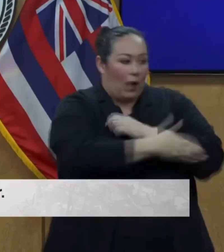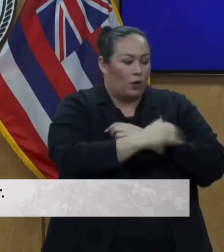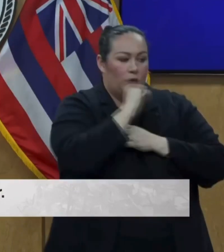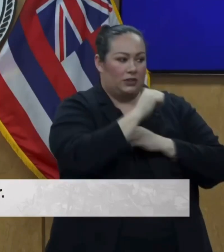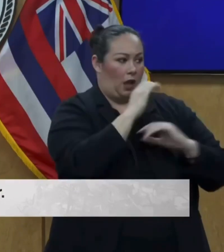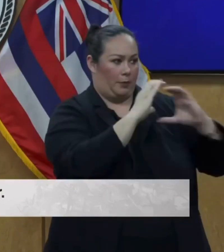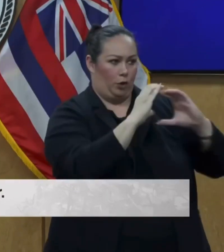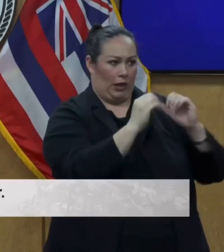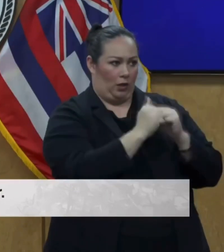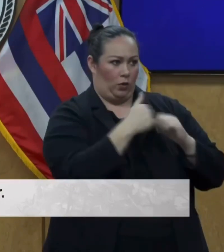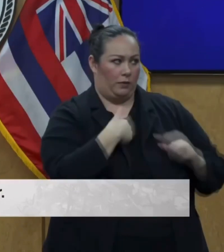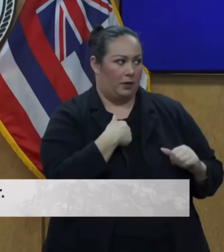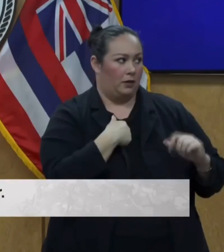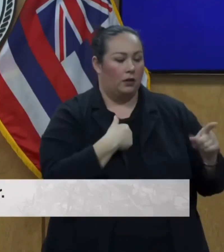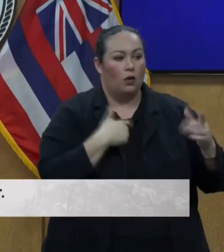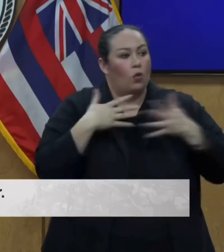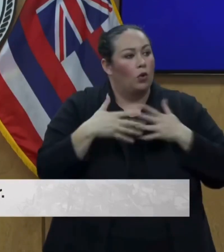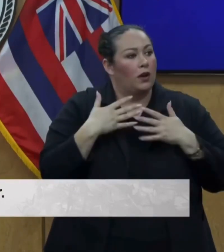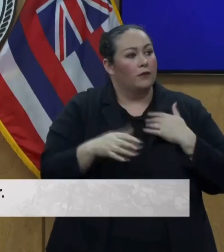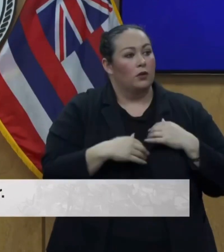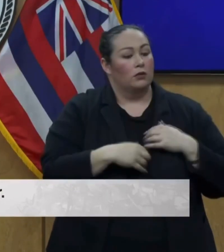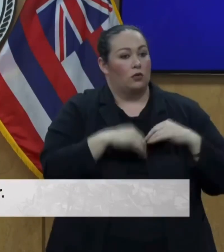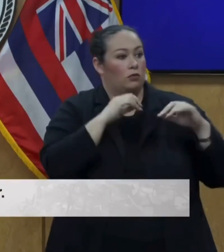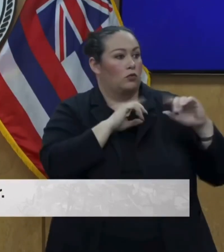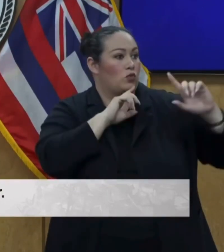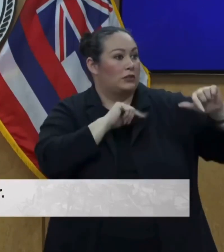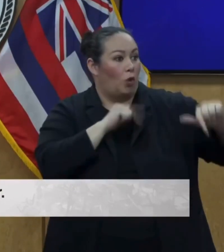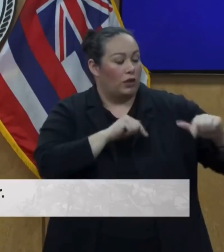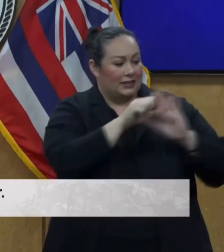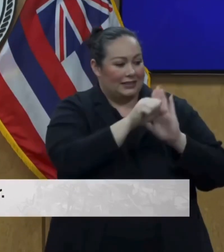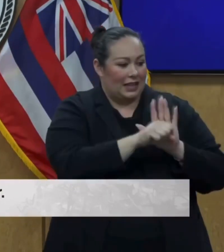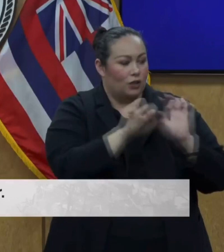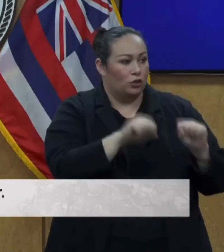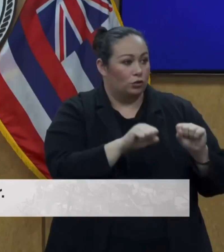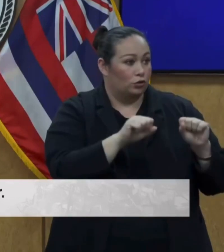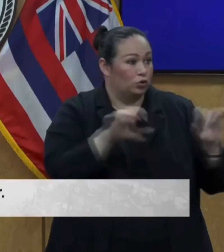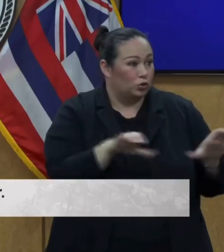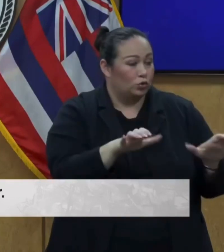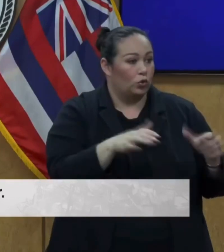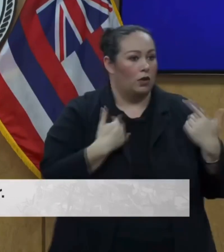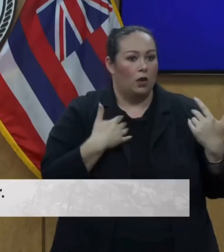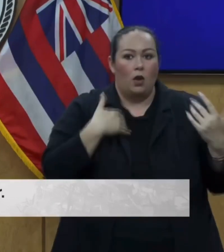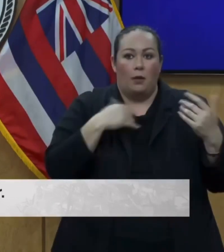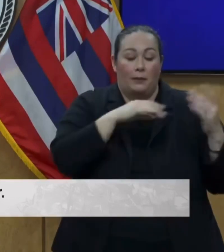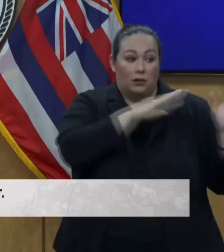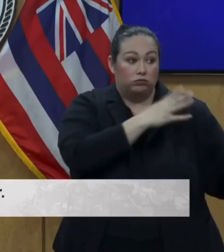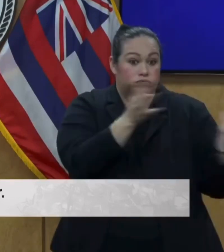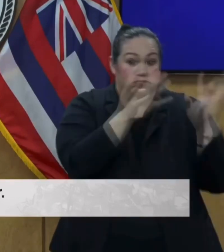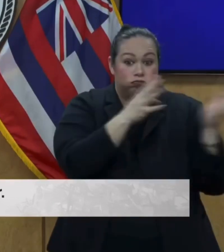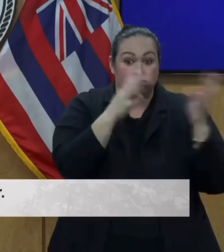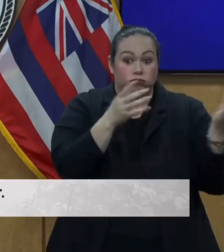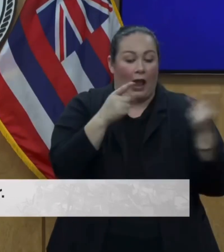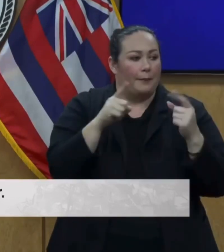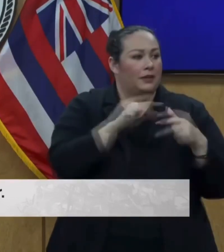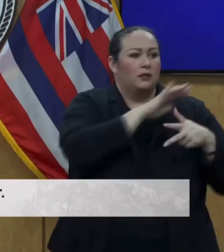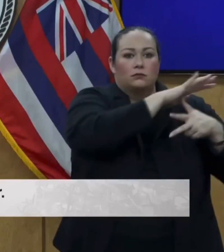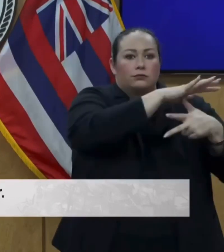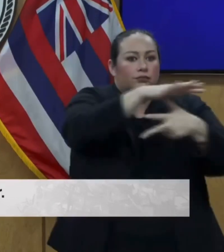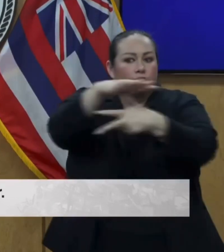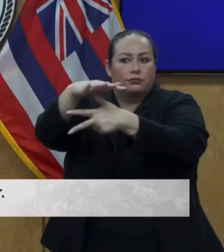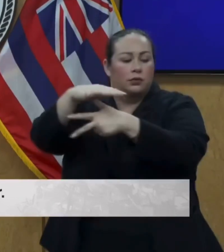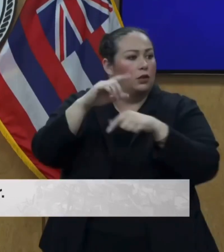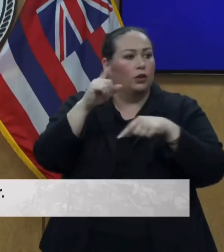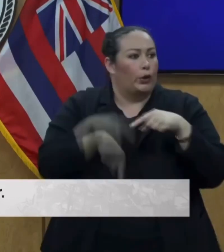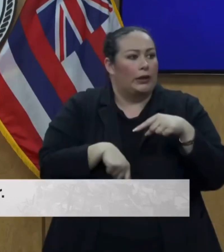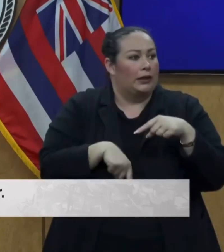We're looking at whatever response the state could do. But because of the winds, we couldn't start our helicopters, and we couldn't launch them in commitment. We're